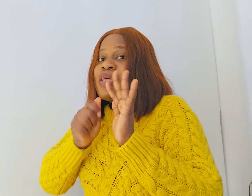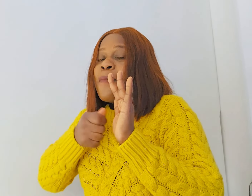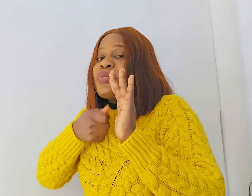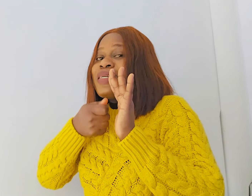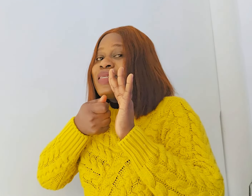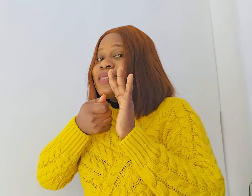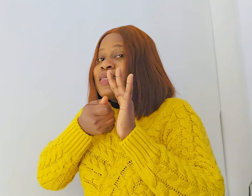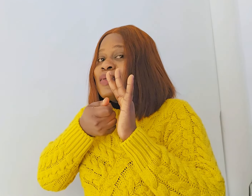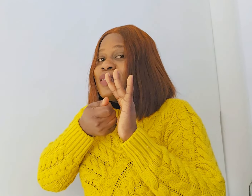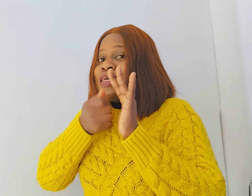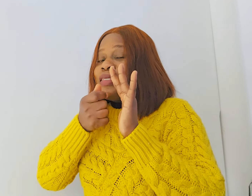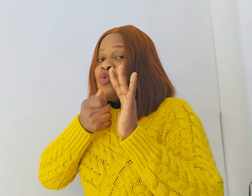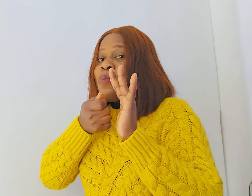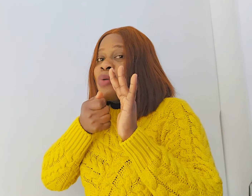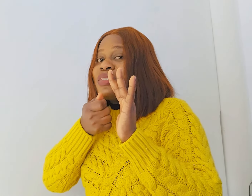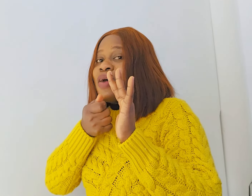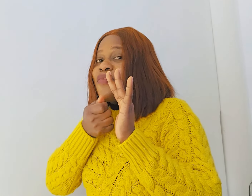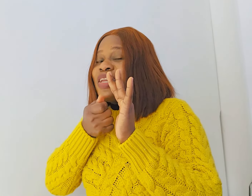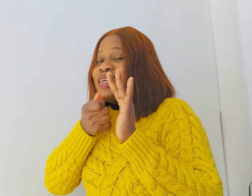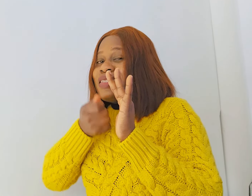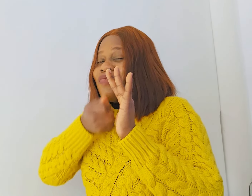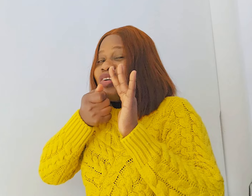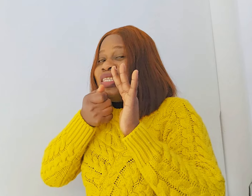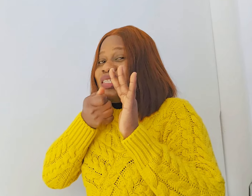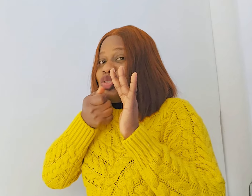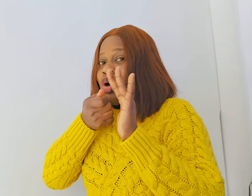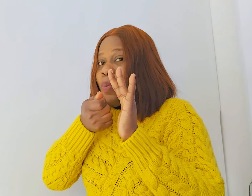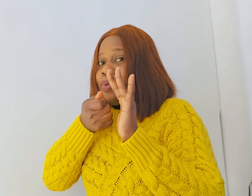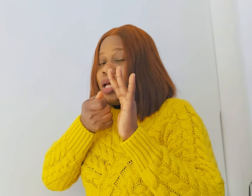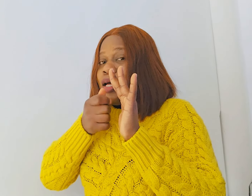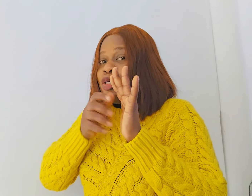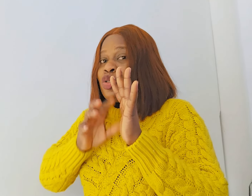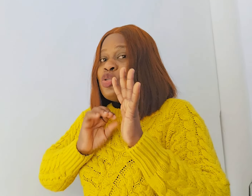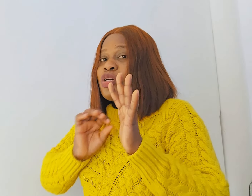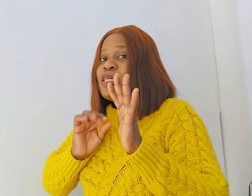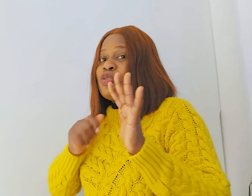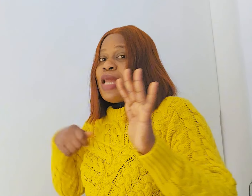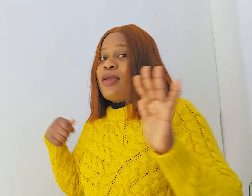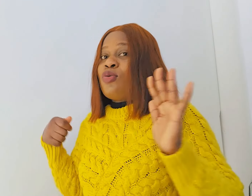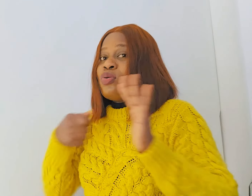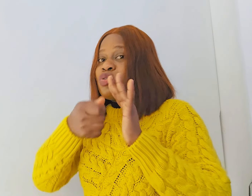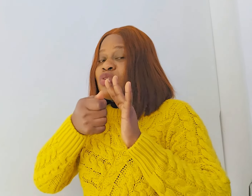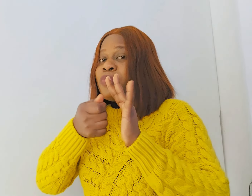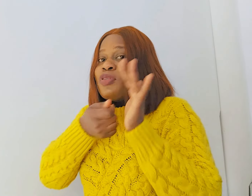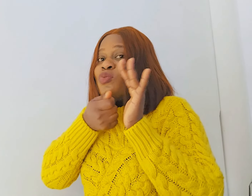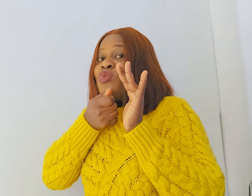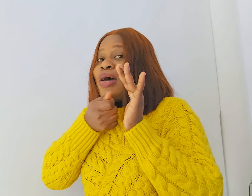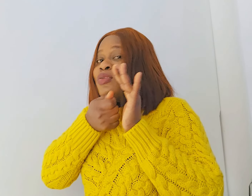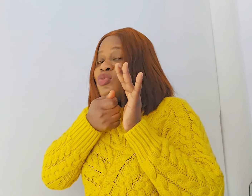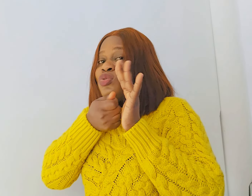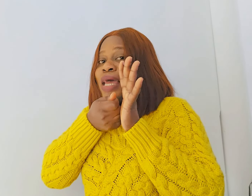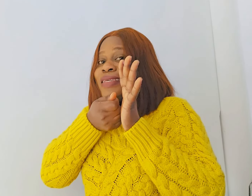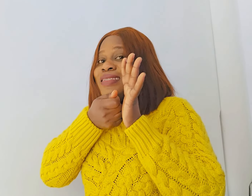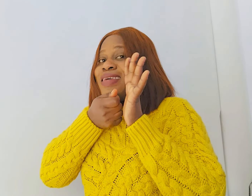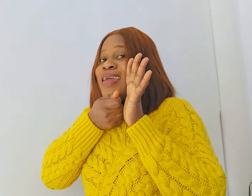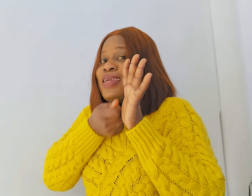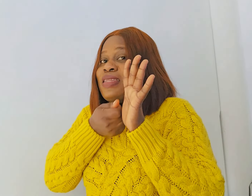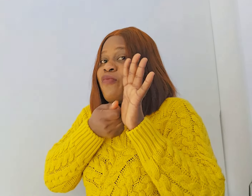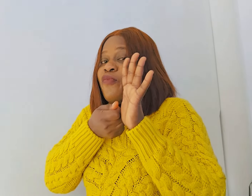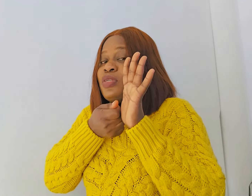you are putting it slowly the woman will start feeling it from the top so you don't need to like go straight she will let you to like stay in the front